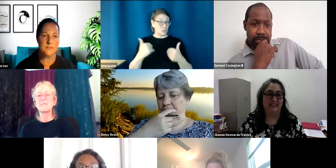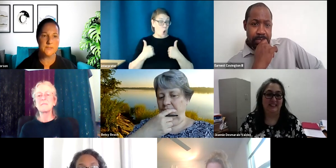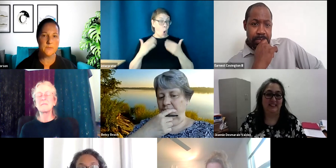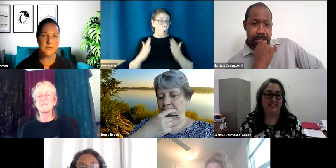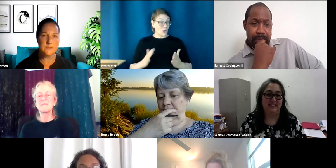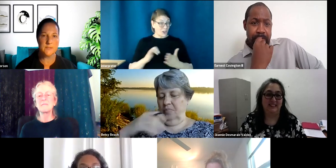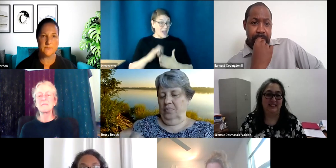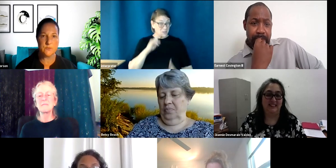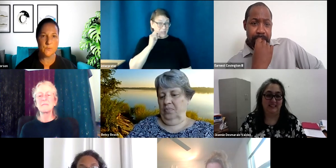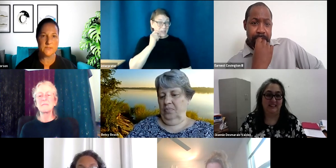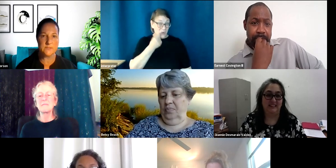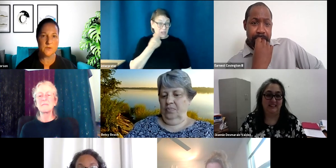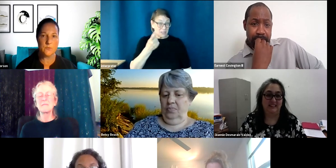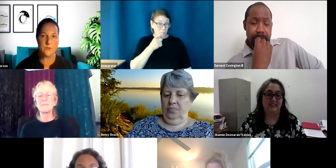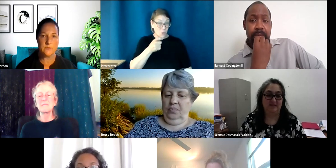nice somebody that's an individual business owner.